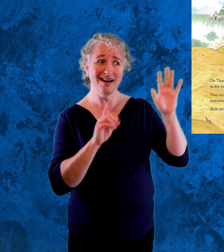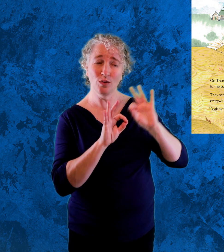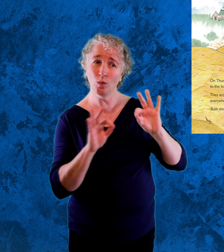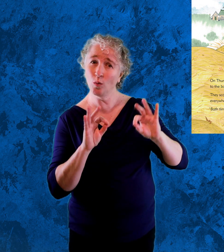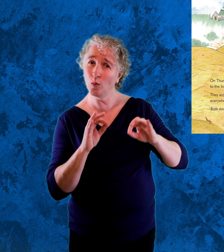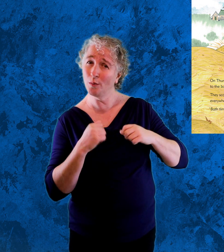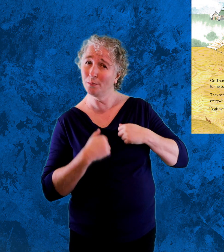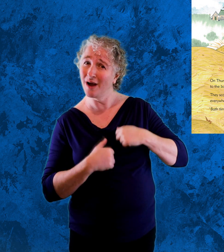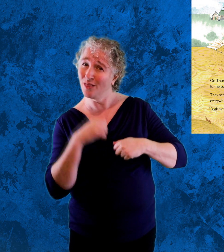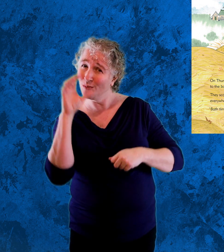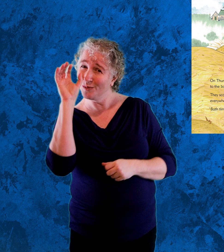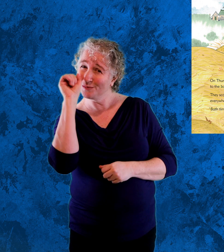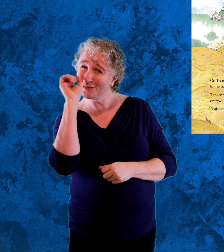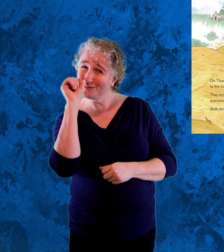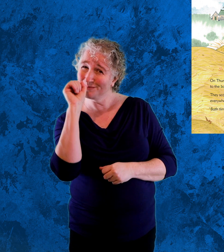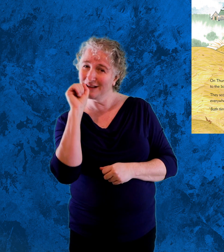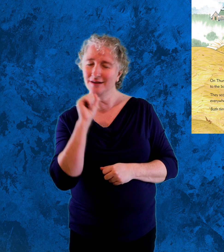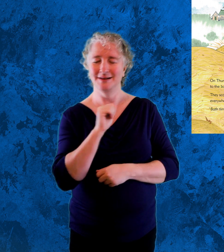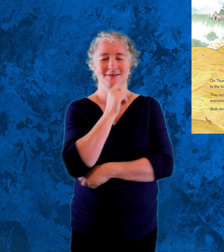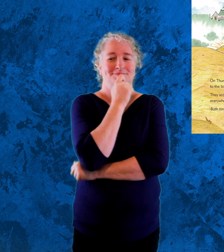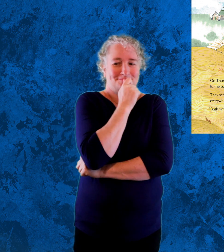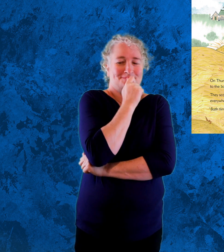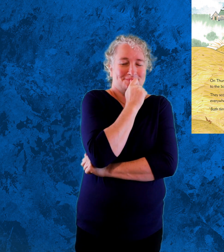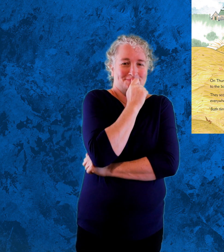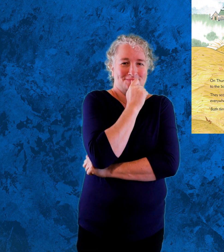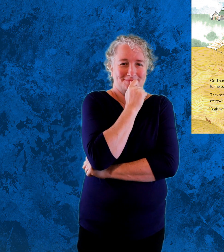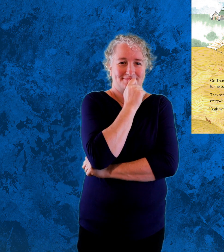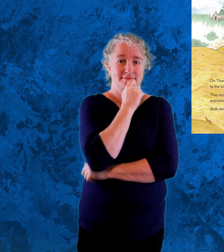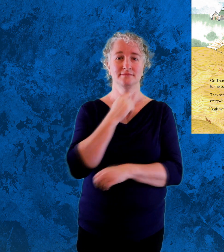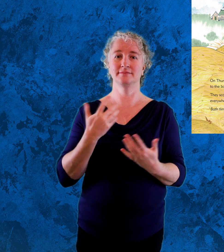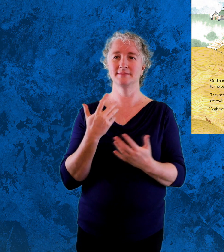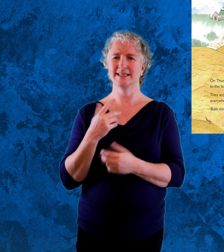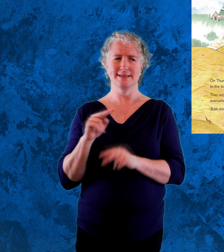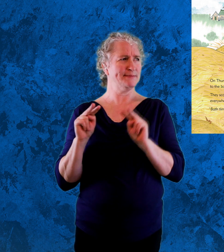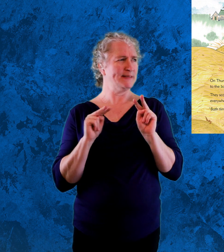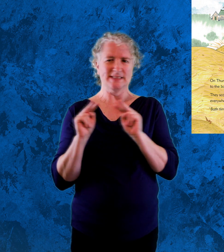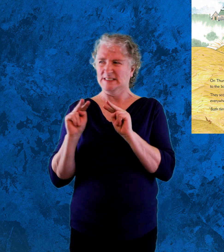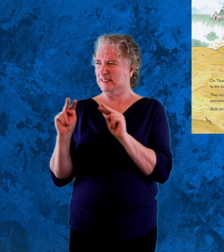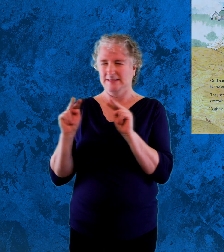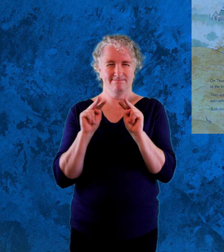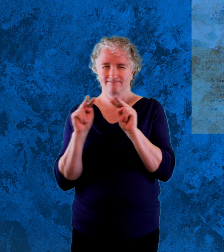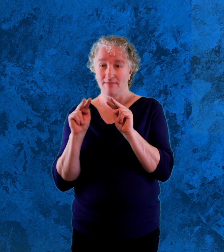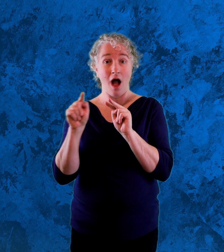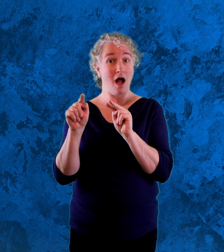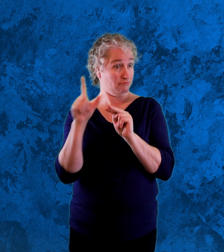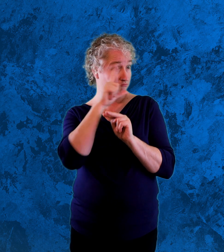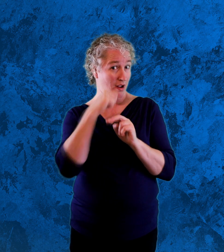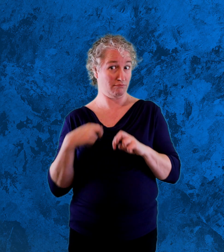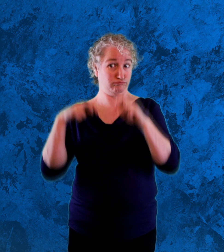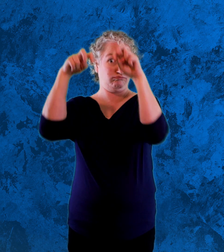But it's No Baths Week, remember? Spluttered Ben. Mum started to giggle. Can